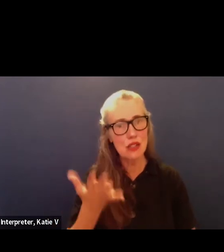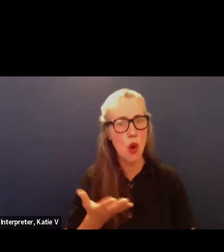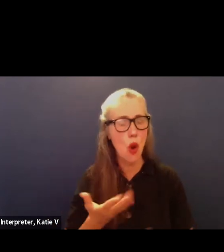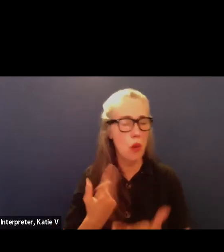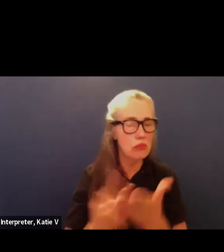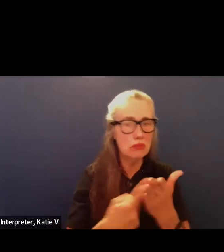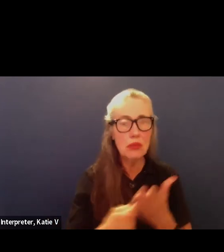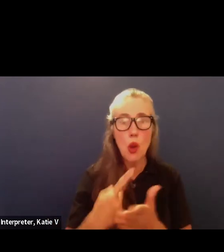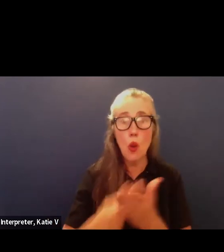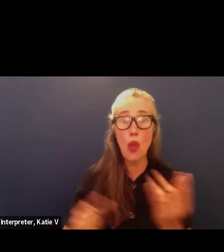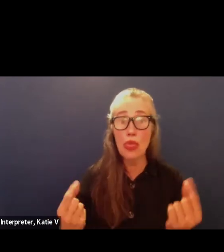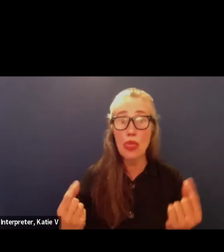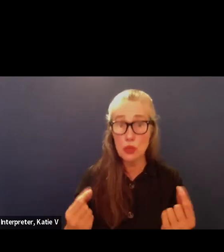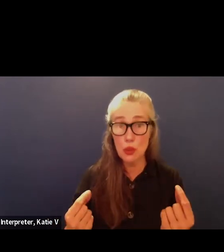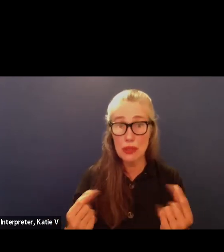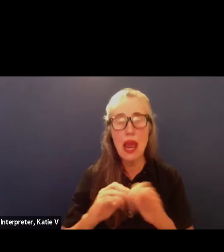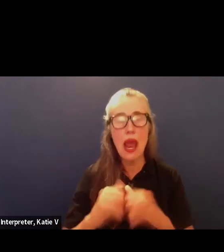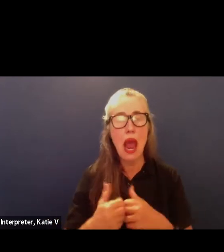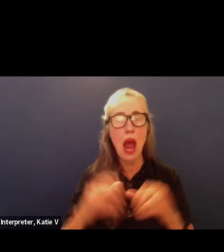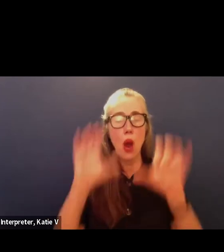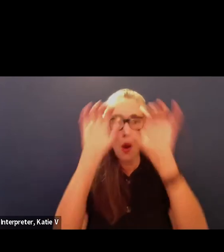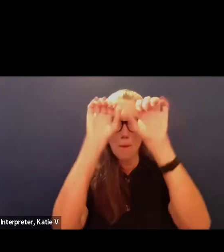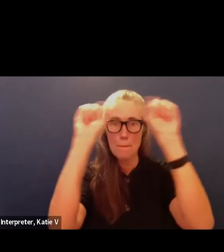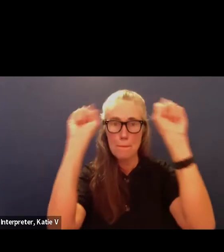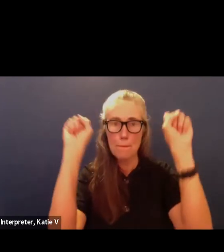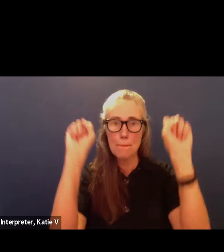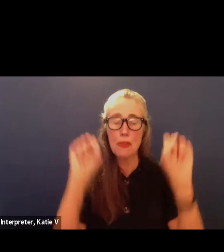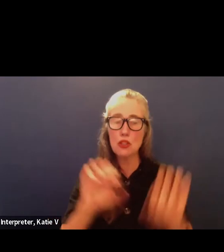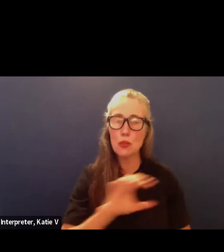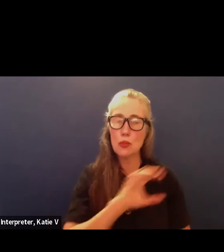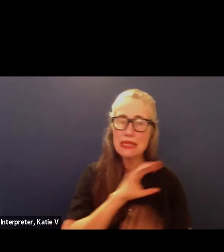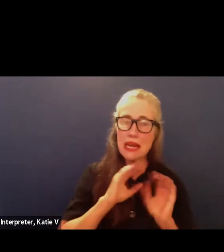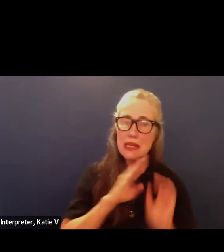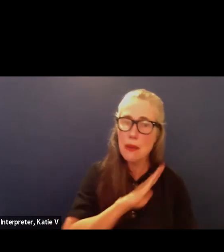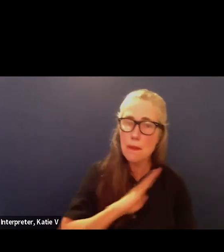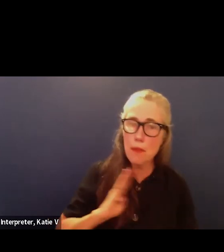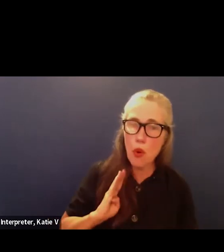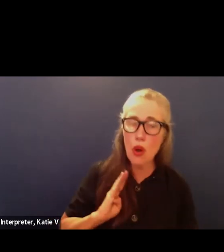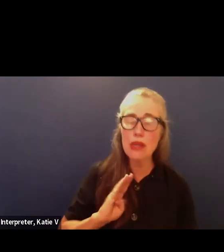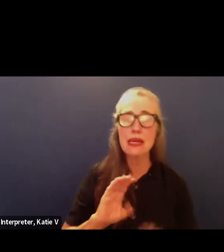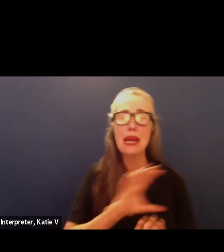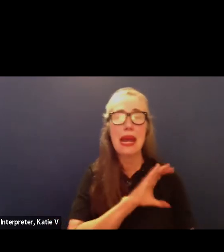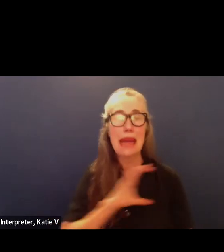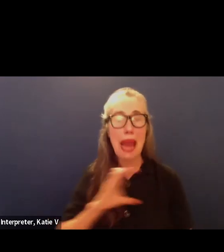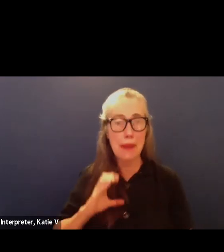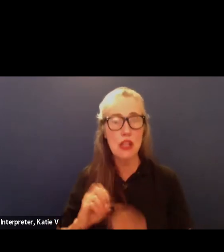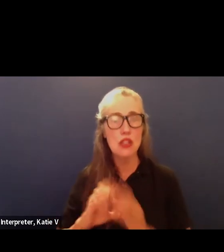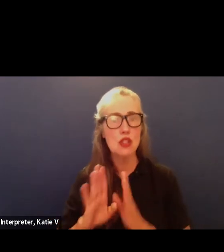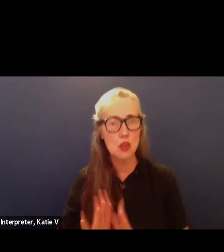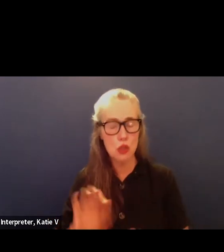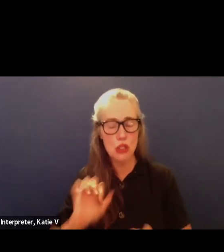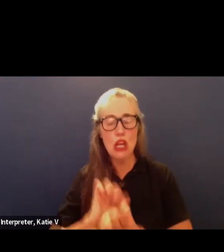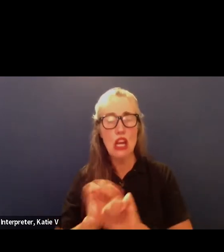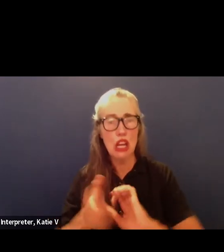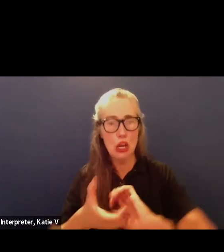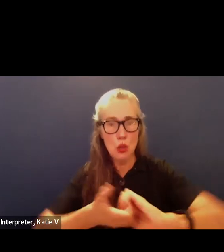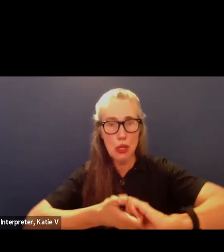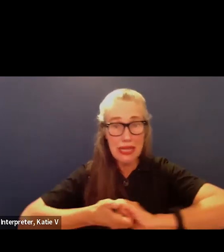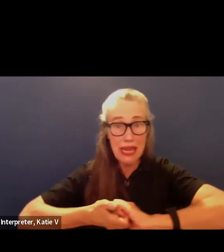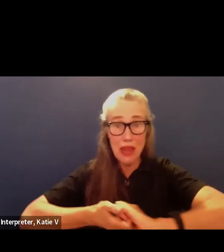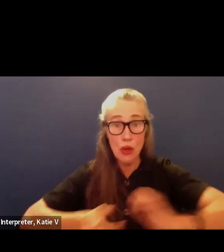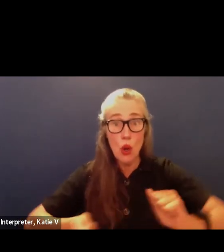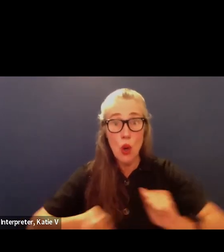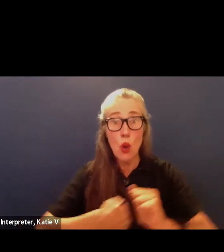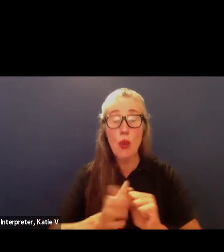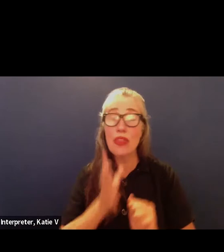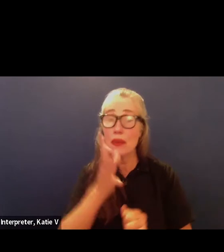that the board and superintendent cabinet and students you know can all come together along with the parents and the community